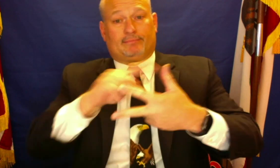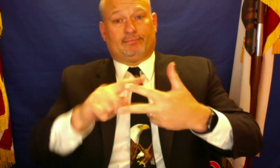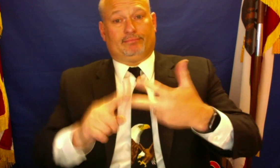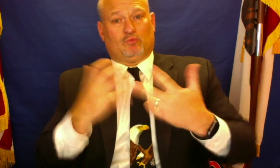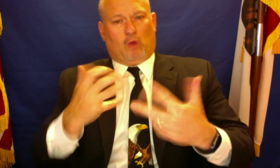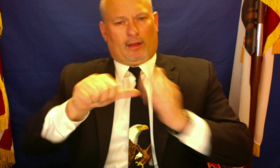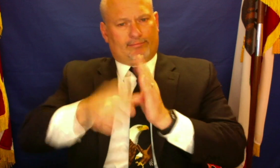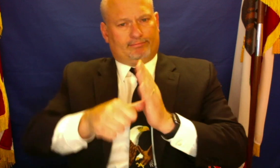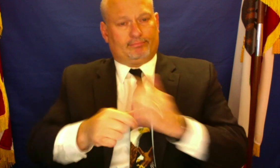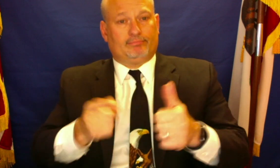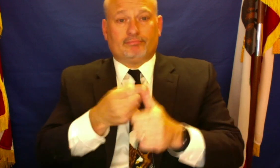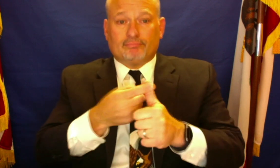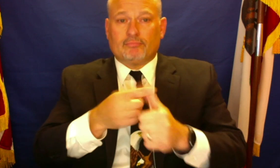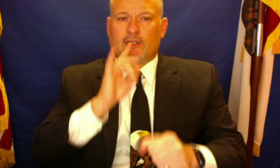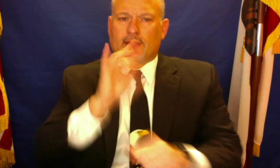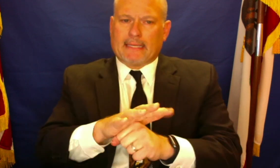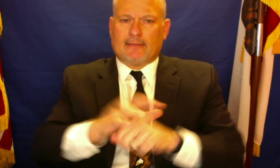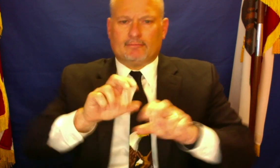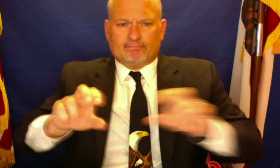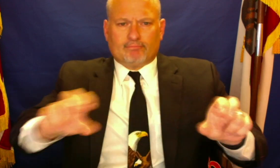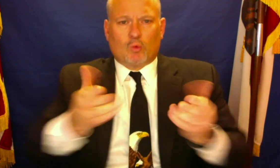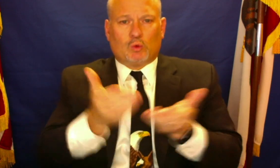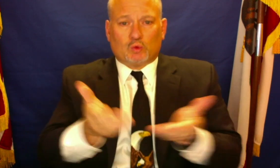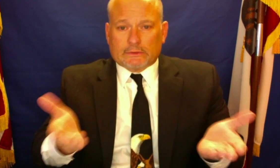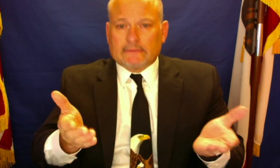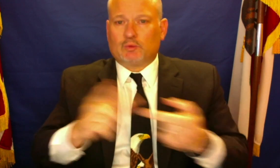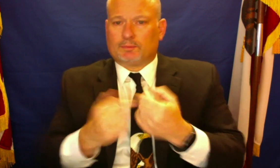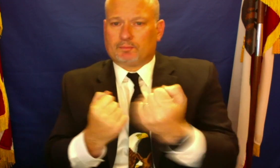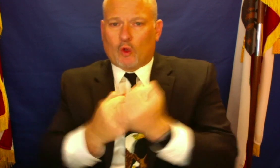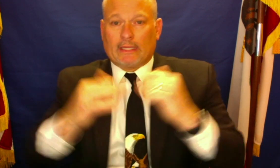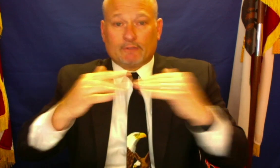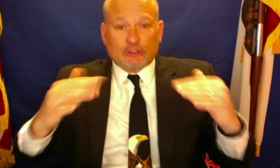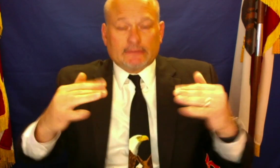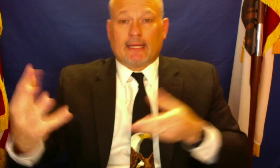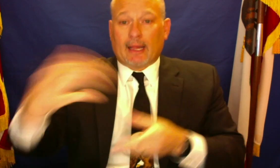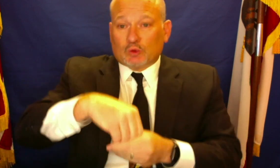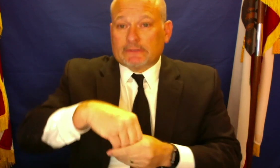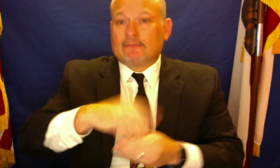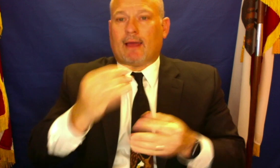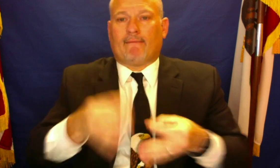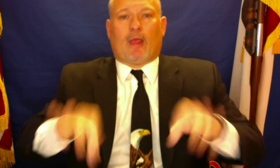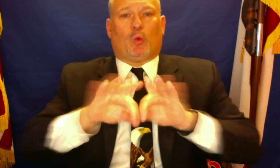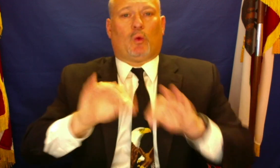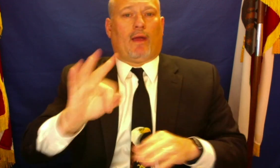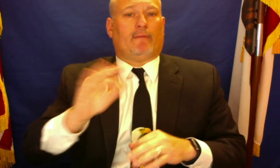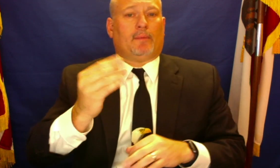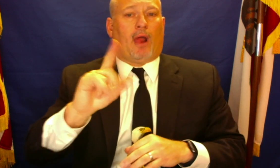We are committed to allocating adequate resources necessary to support diversity,